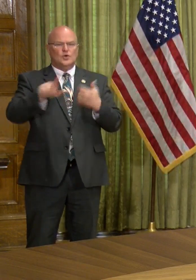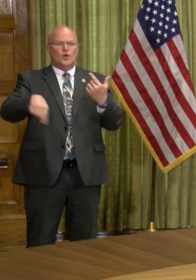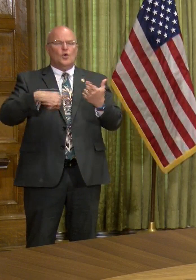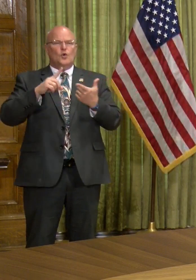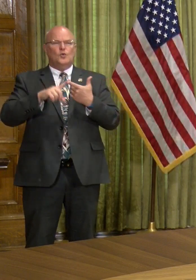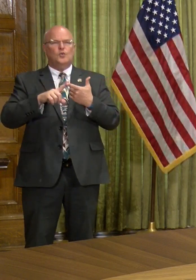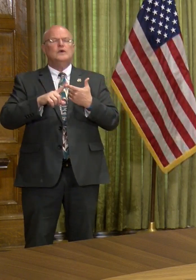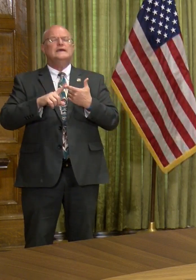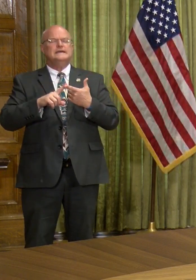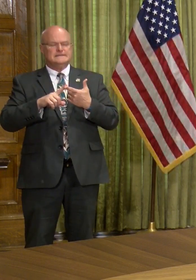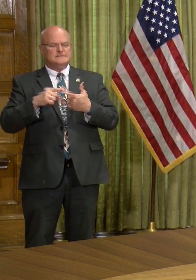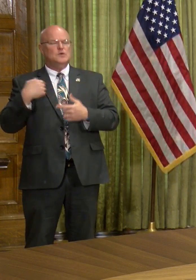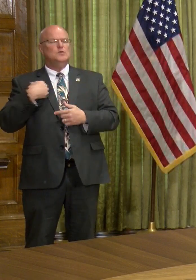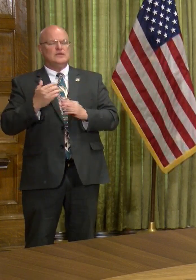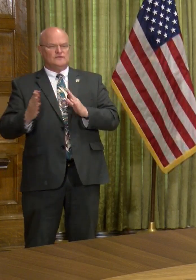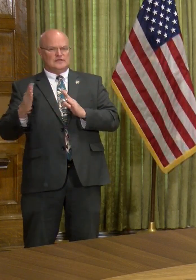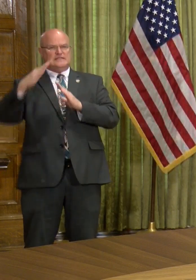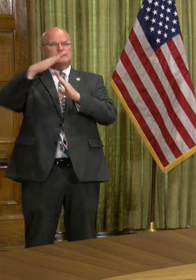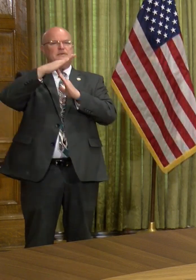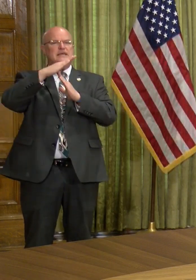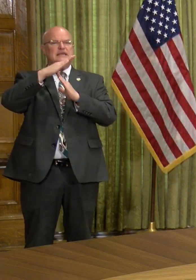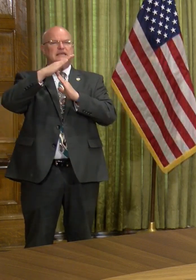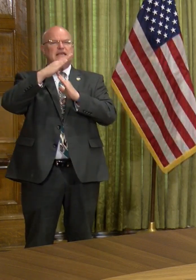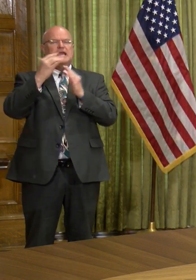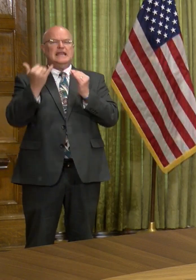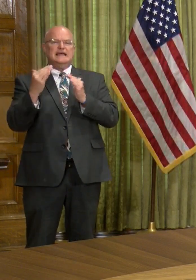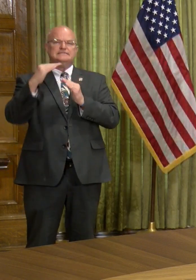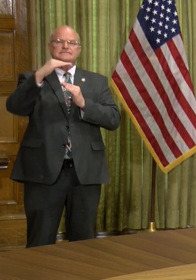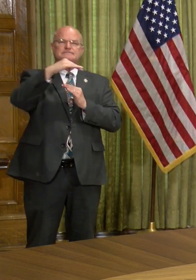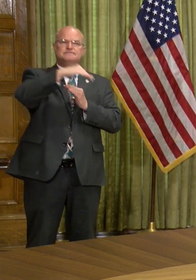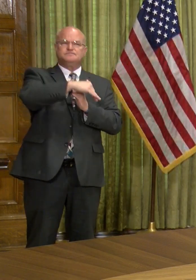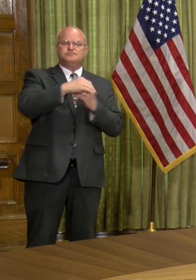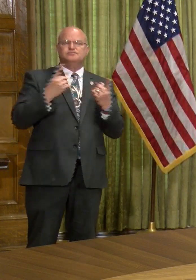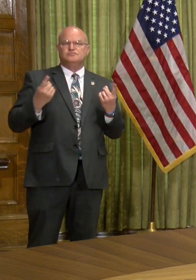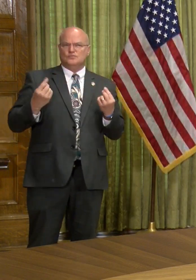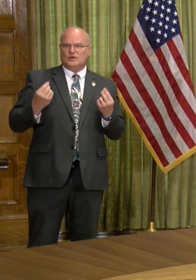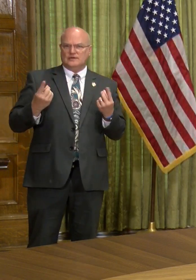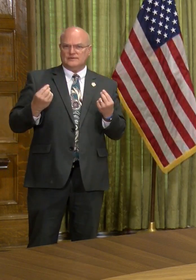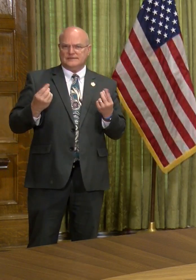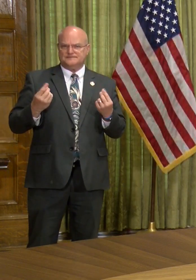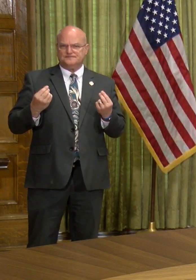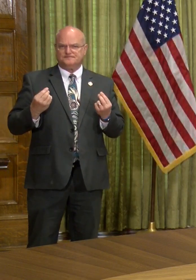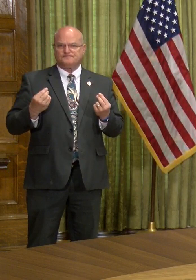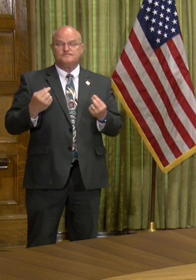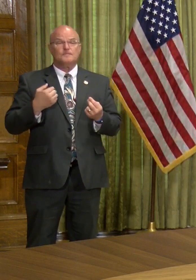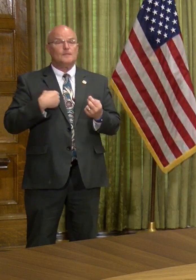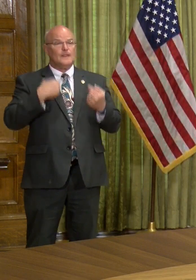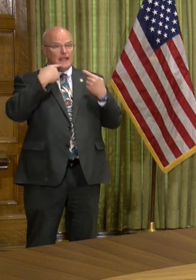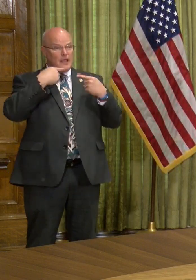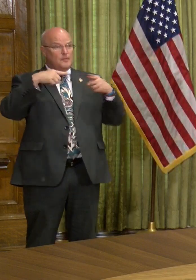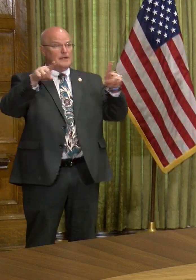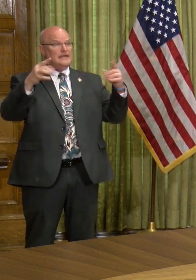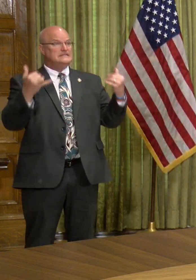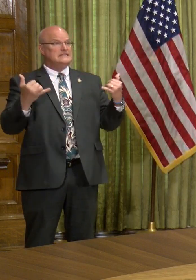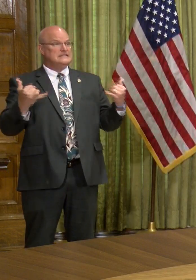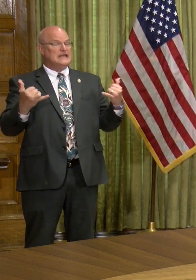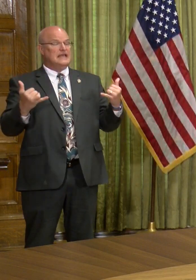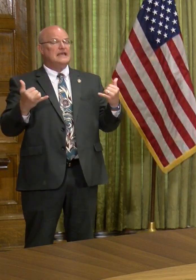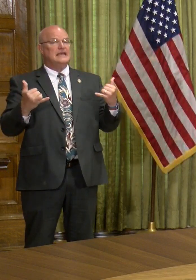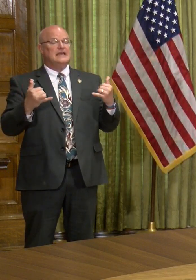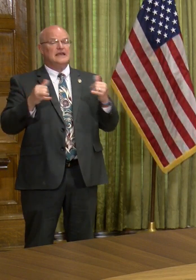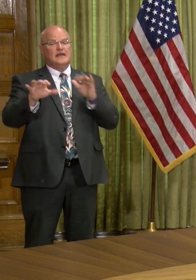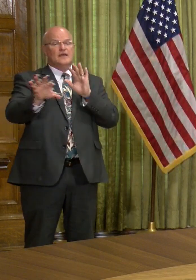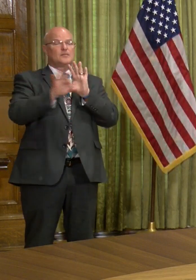are confident that we're at the peak and on the downward side of that slope. And I'm announcing today the appointment